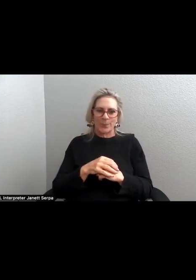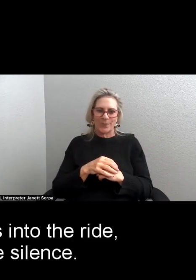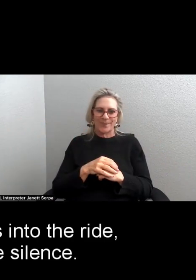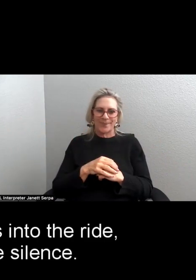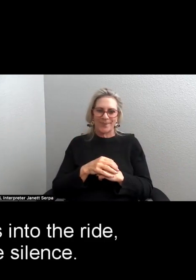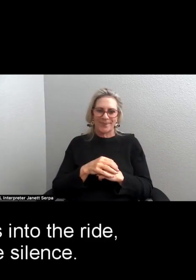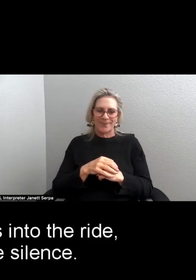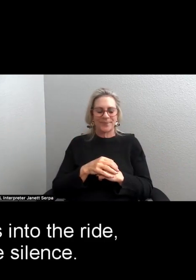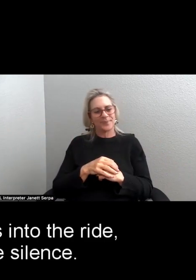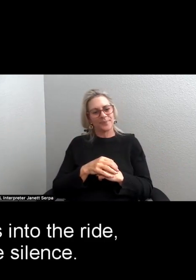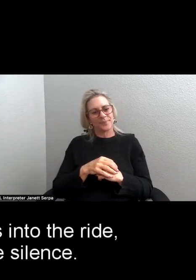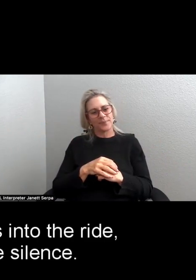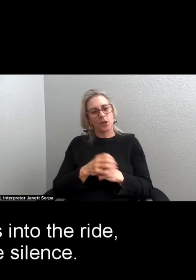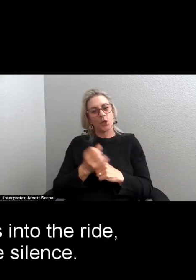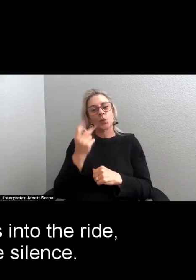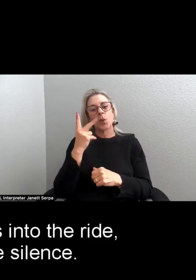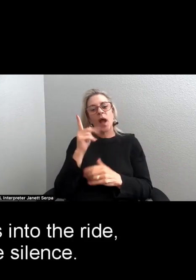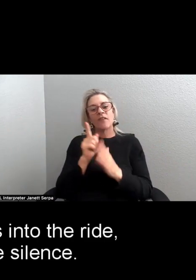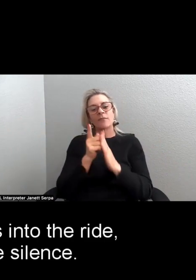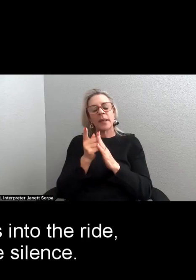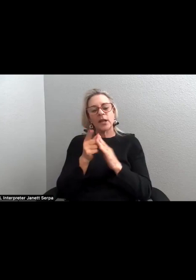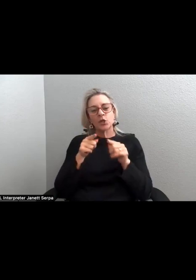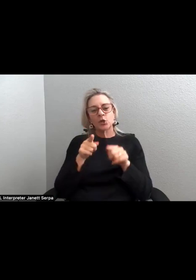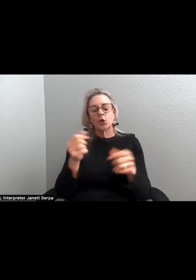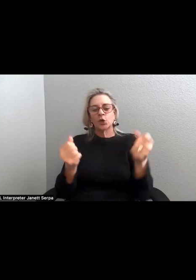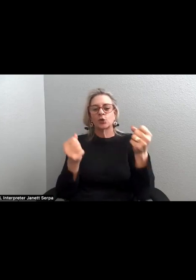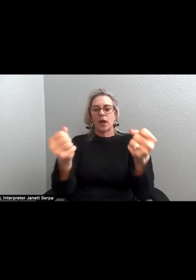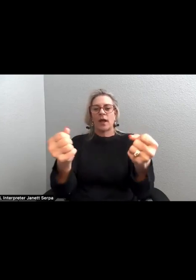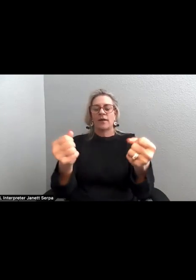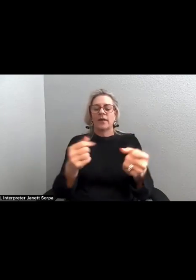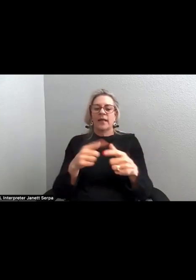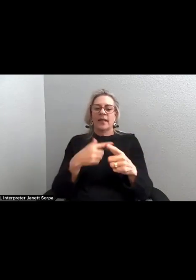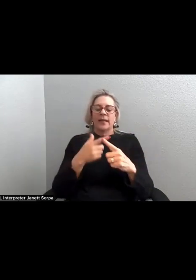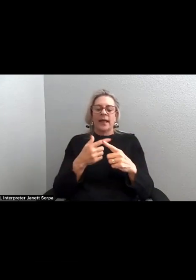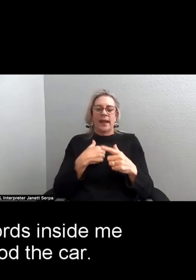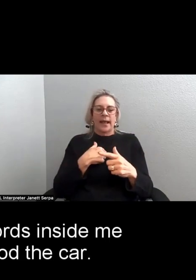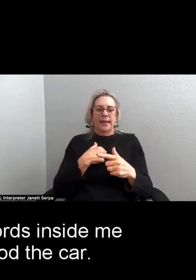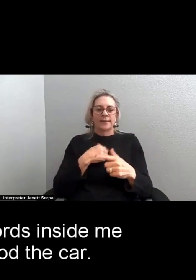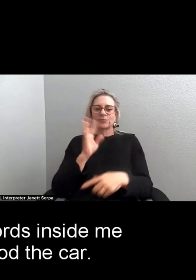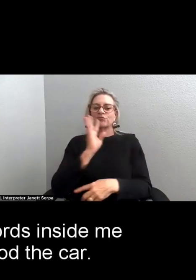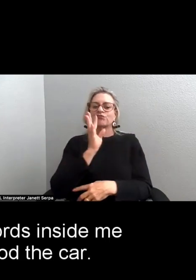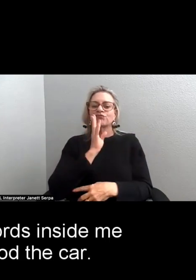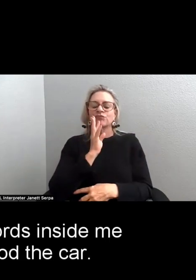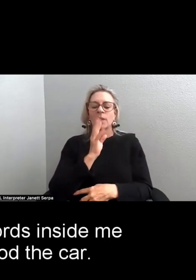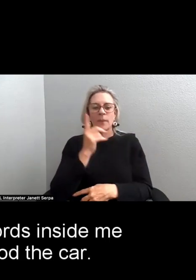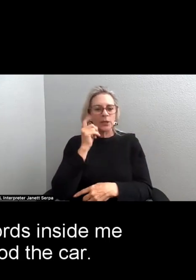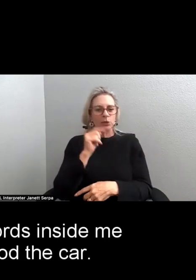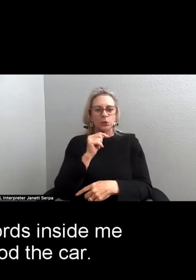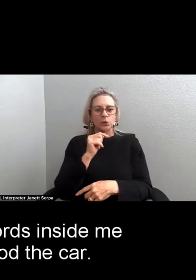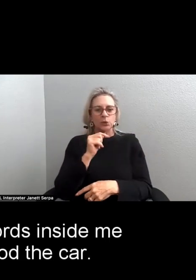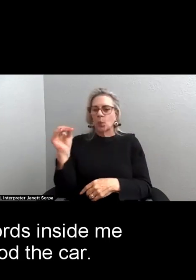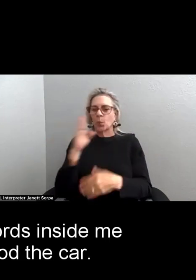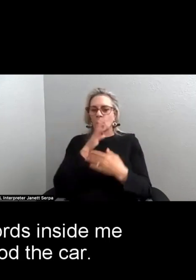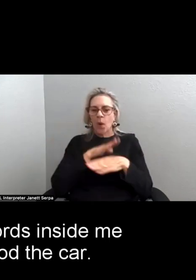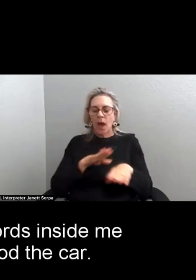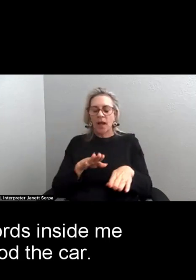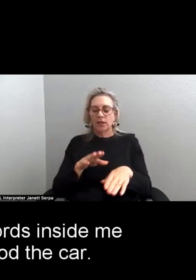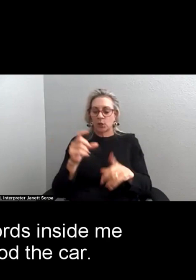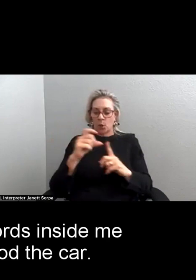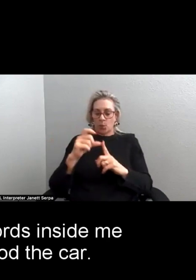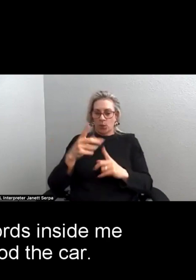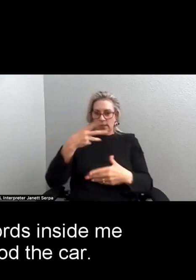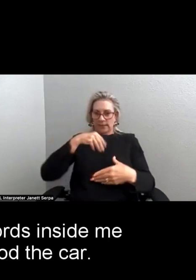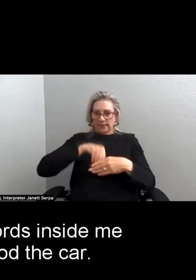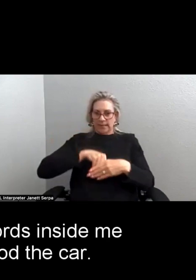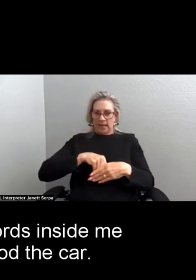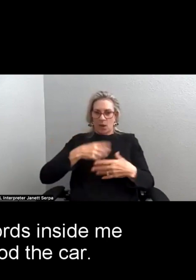Twelve minutes into the ride, I break the silence. The spate of words inside me wants